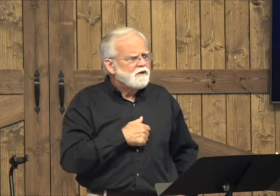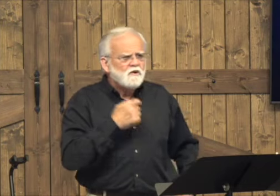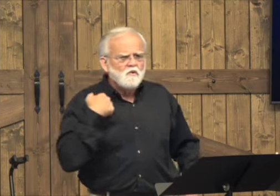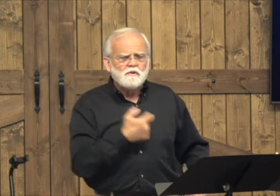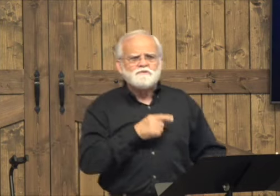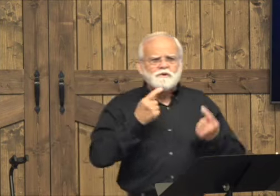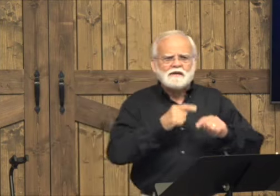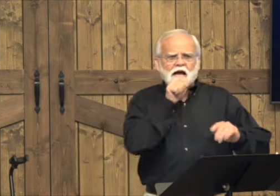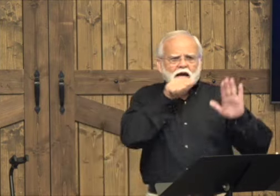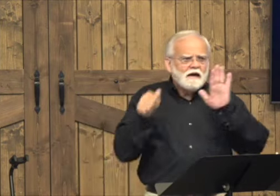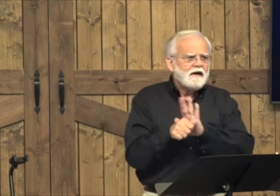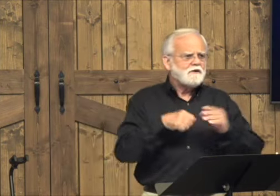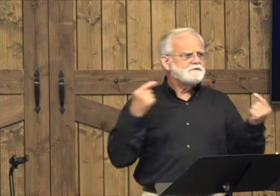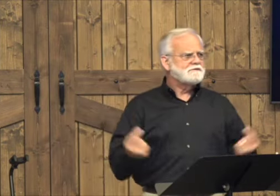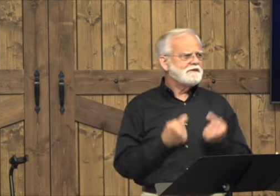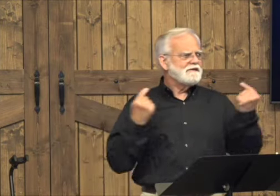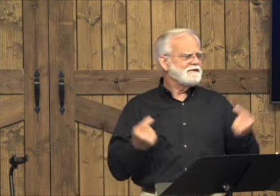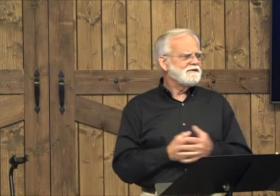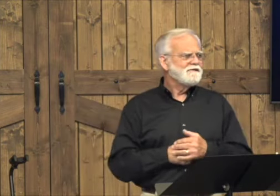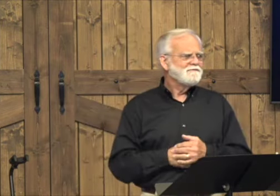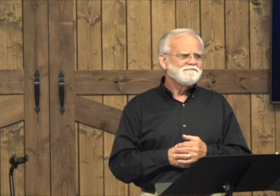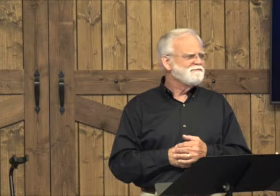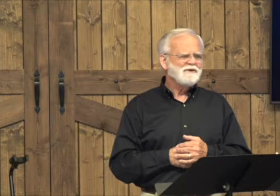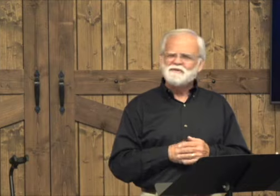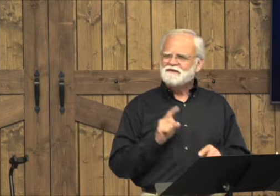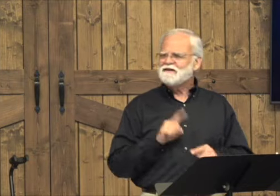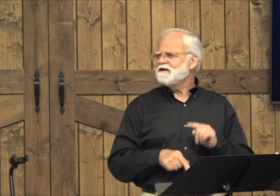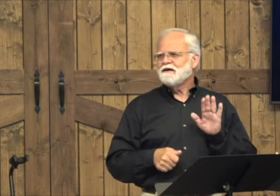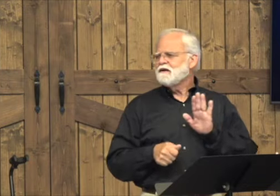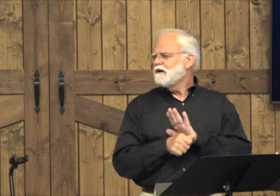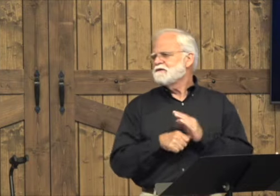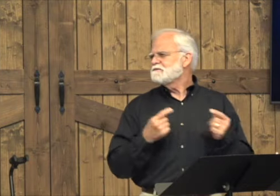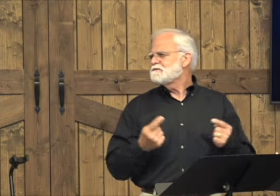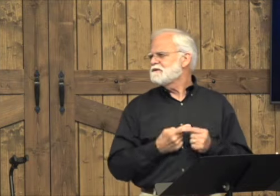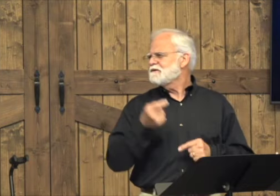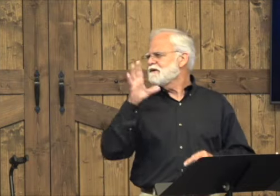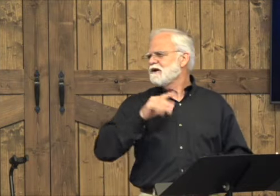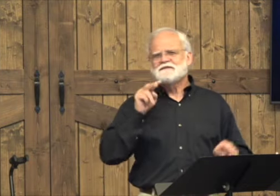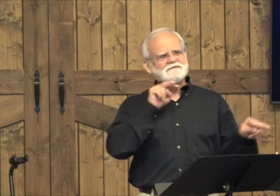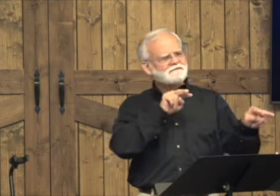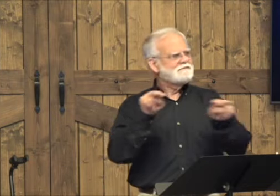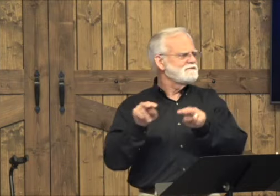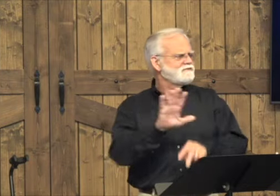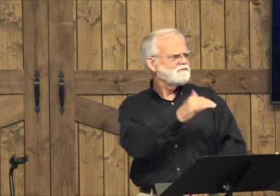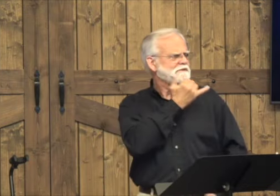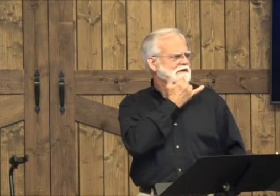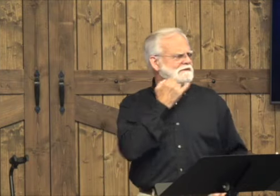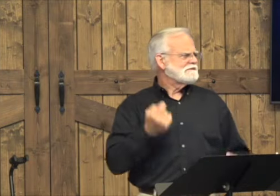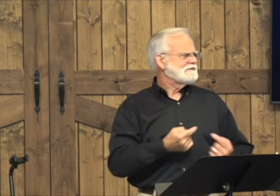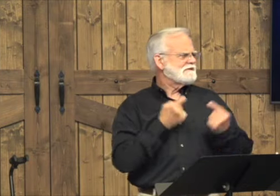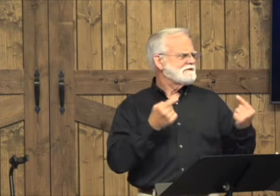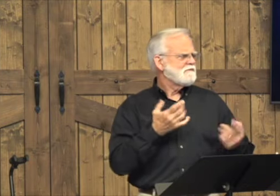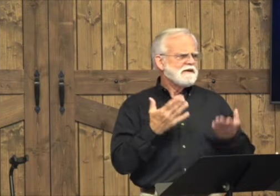We have sin that we commit daily. We try to hide our sins, but we can't hide our sins from God.